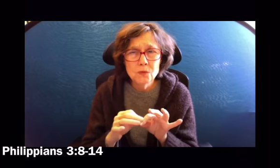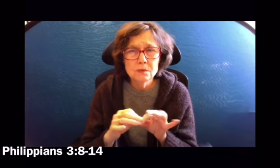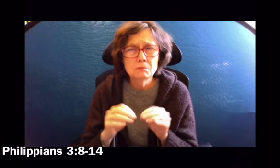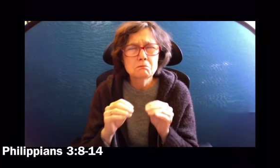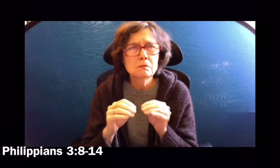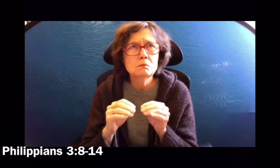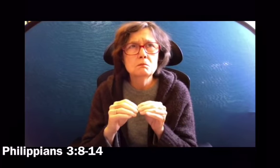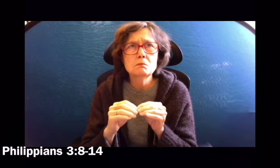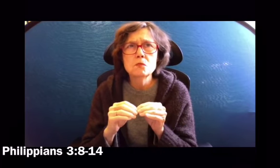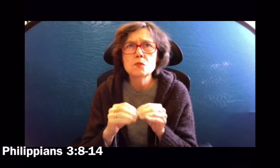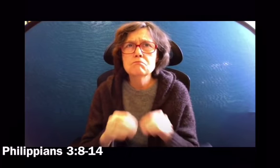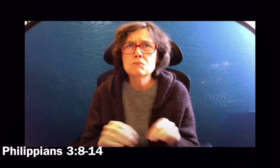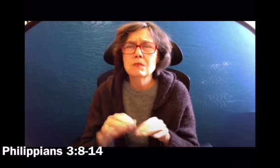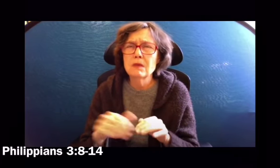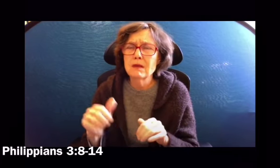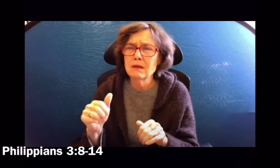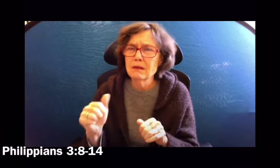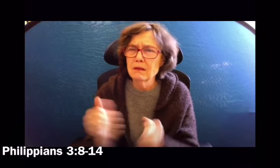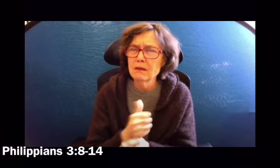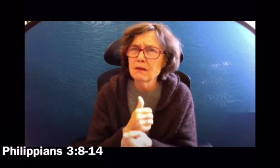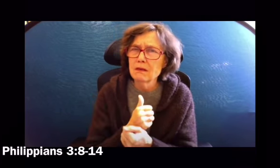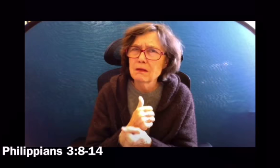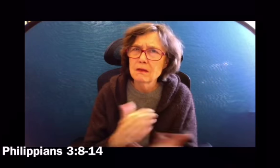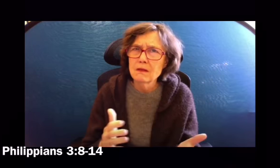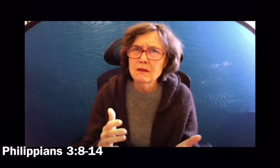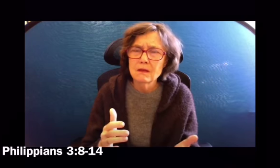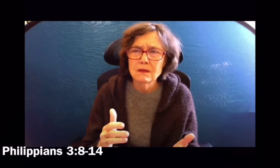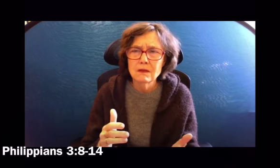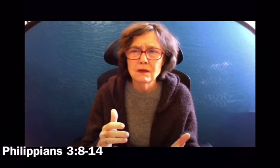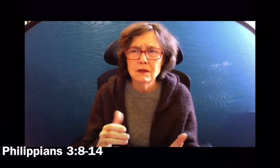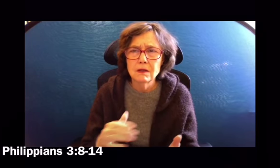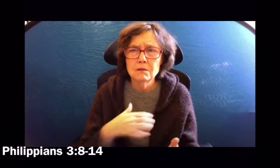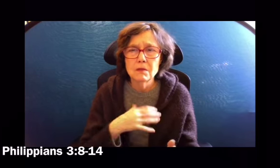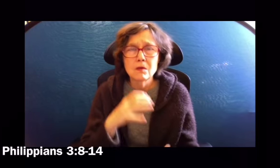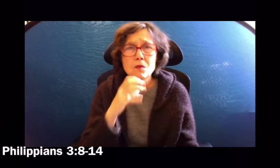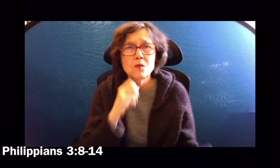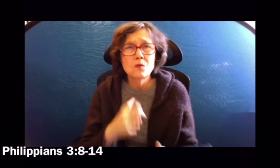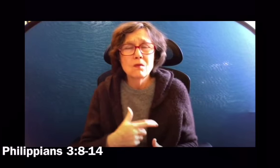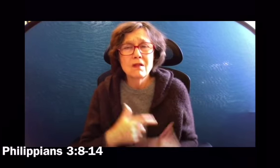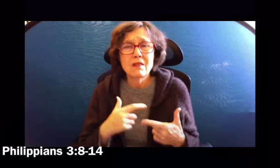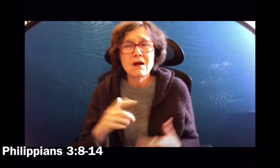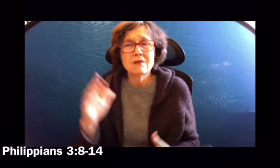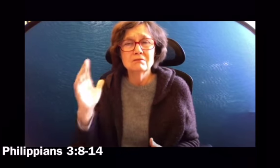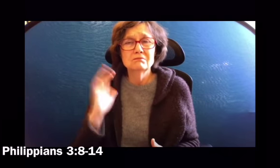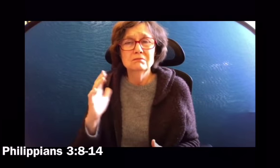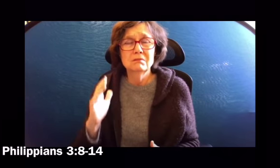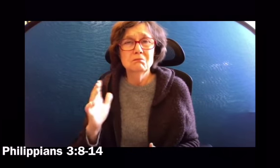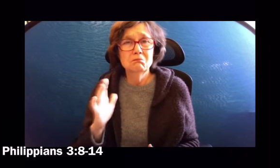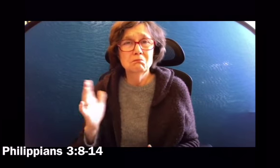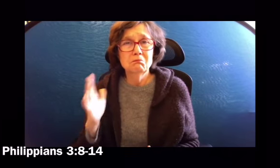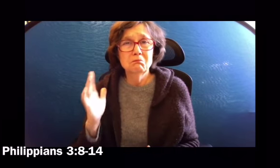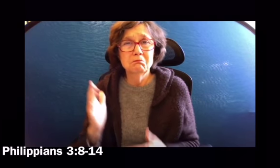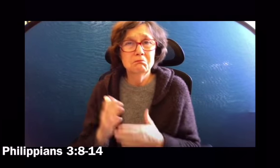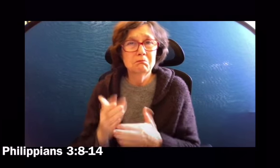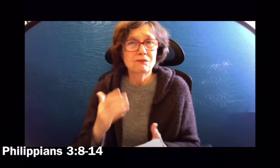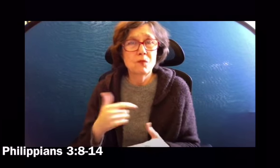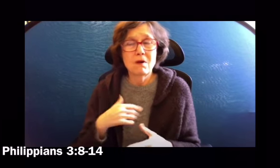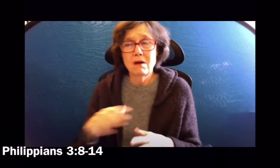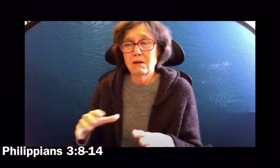because of the supreme good of knowing Christ Jesus, my Lord. For his sake I have